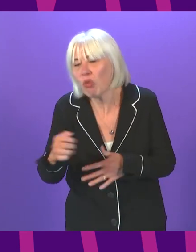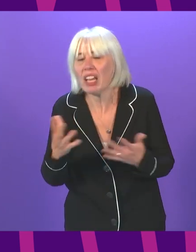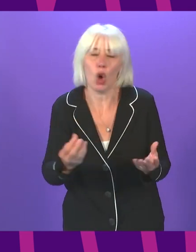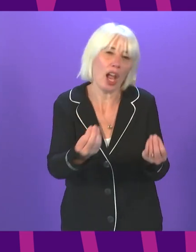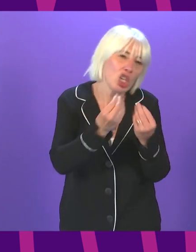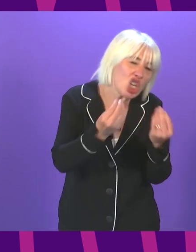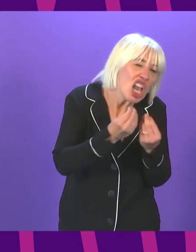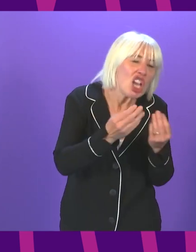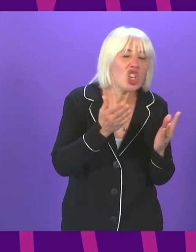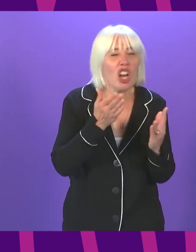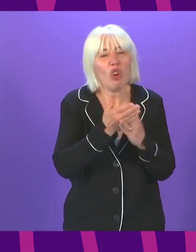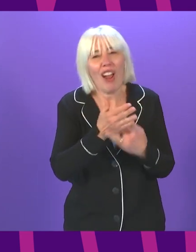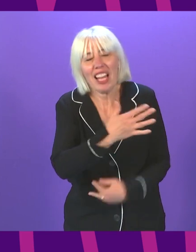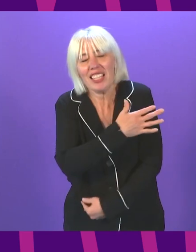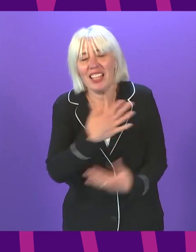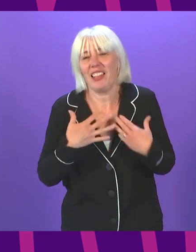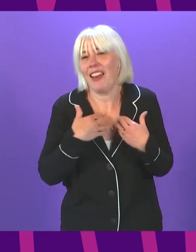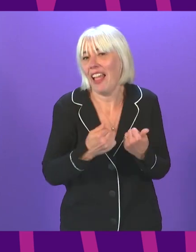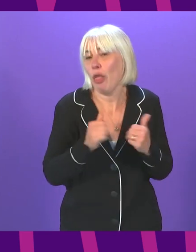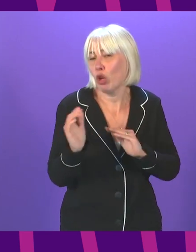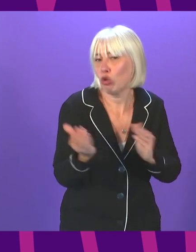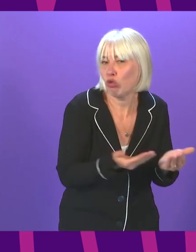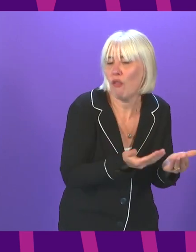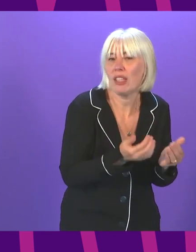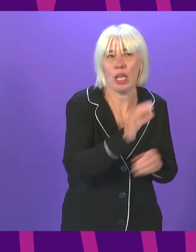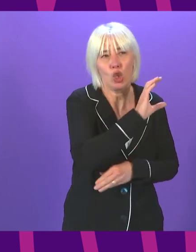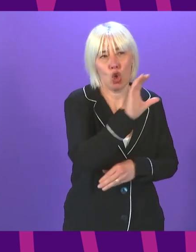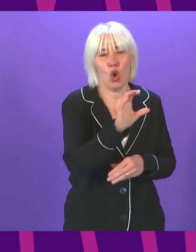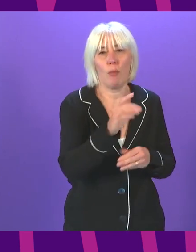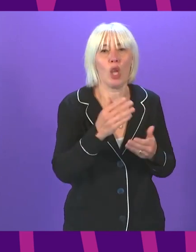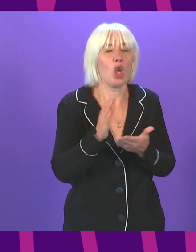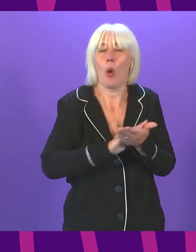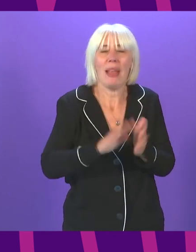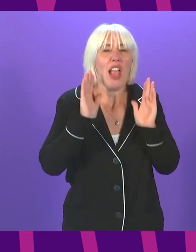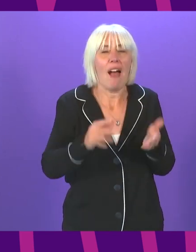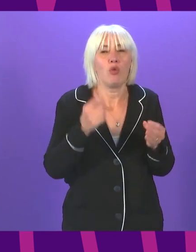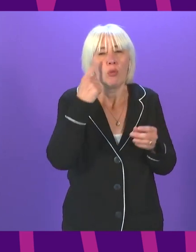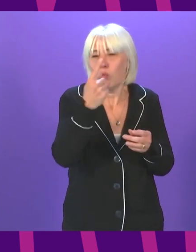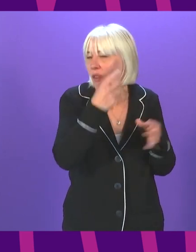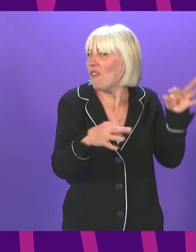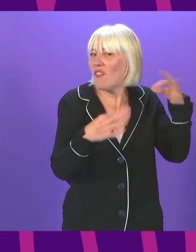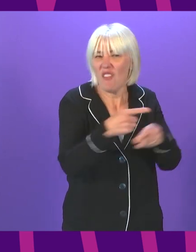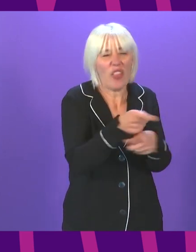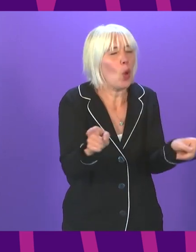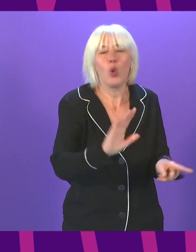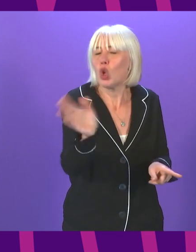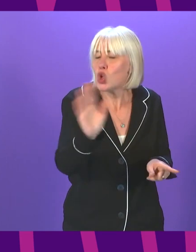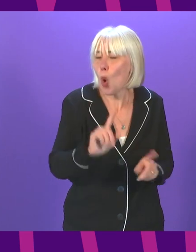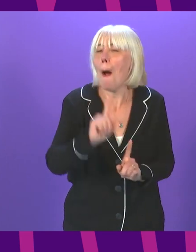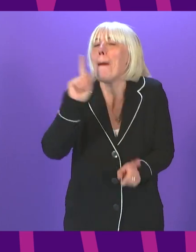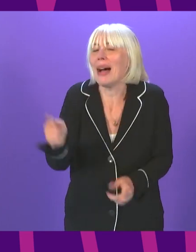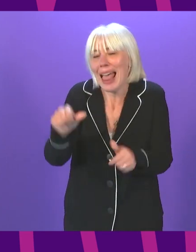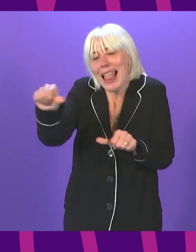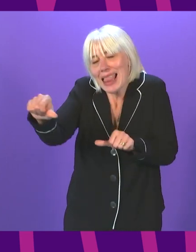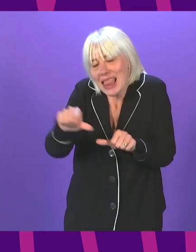to health services or shops. And we continue to hold very firmly to that position. But we do consider that a limited